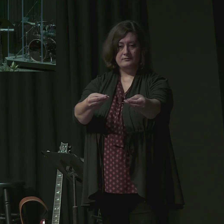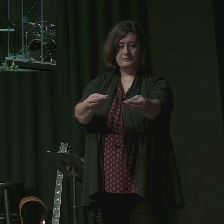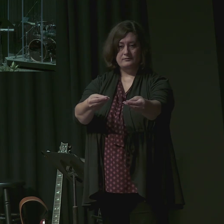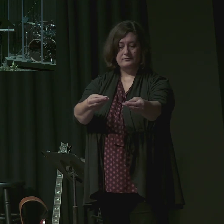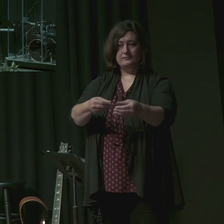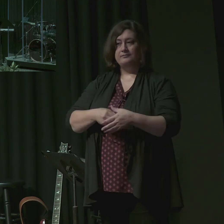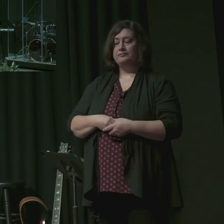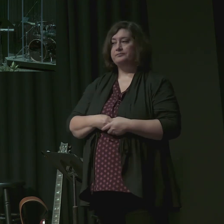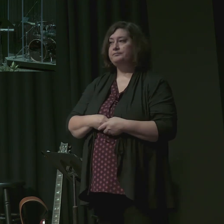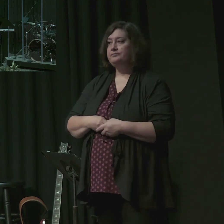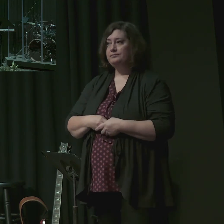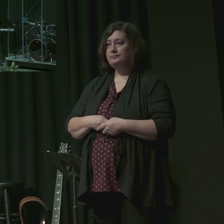just said.